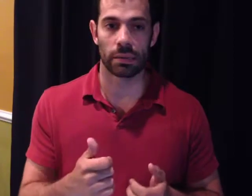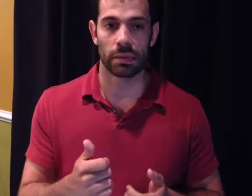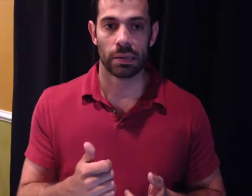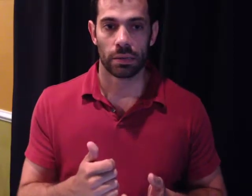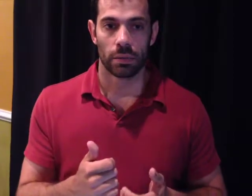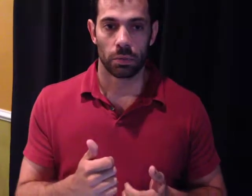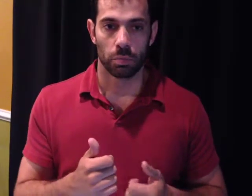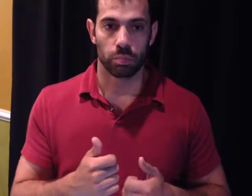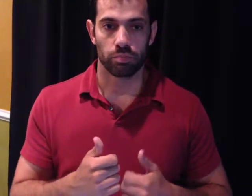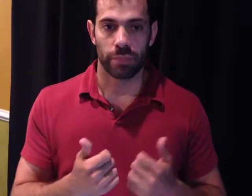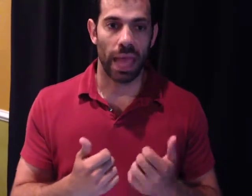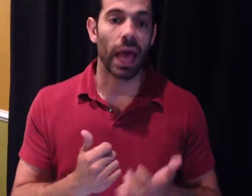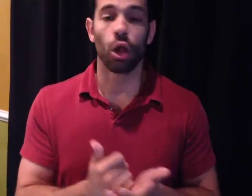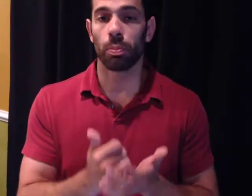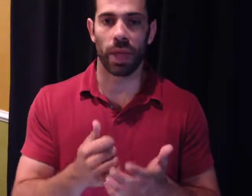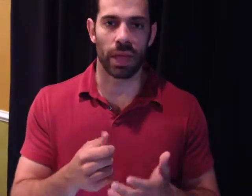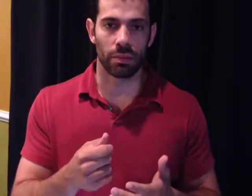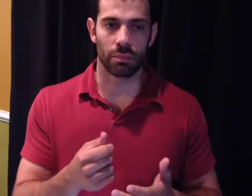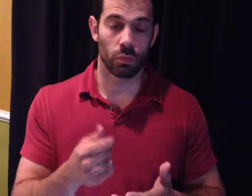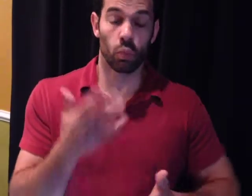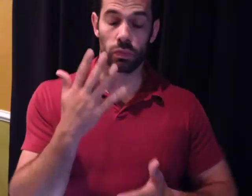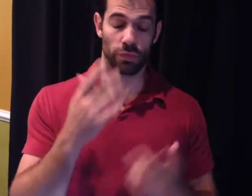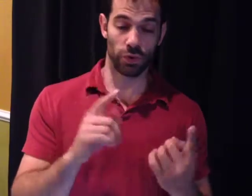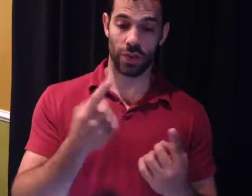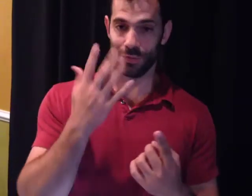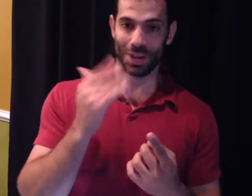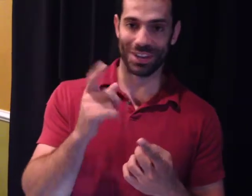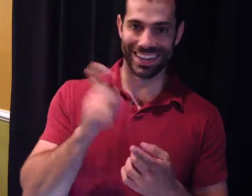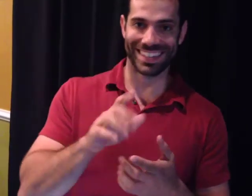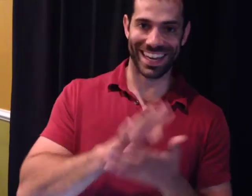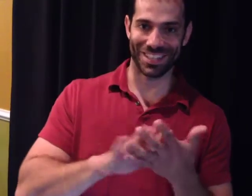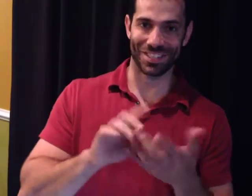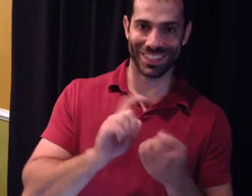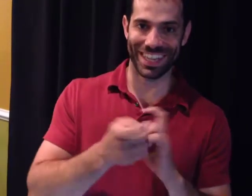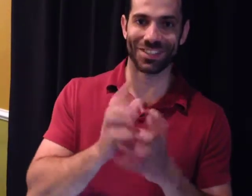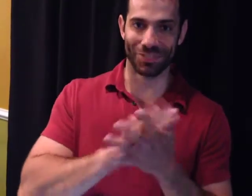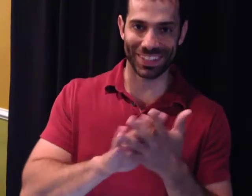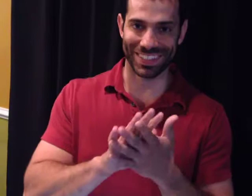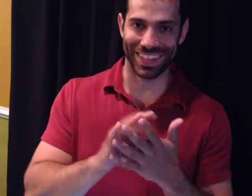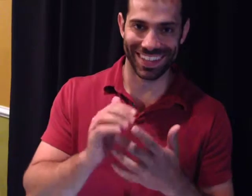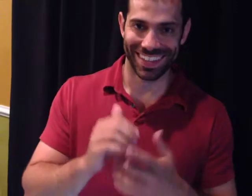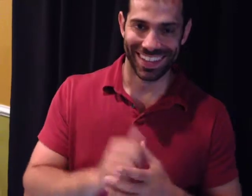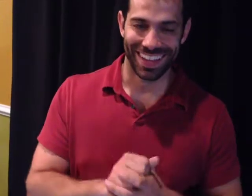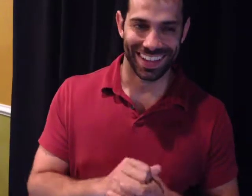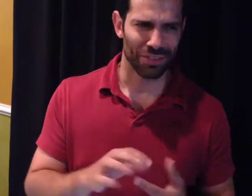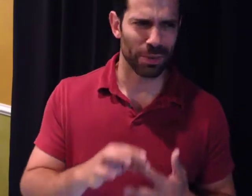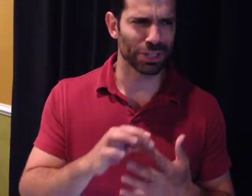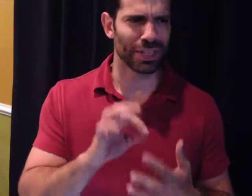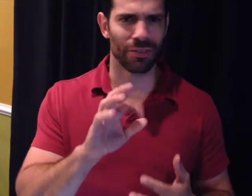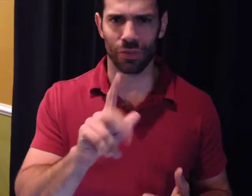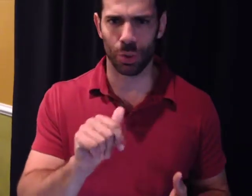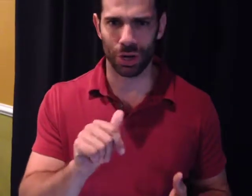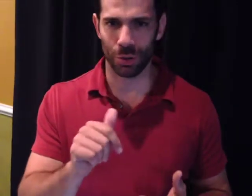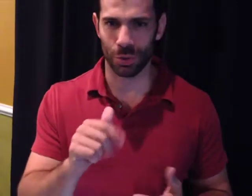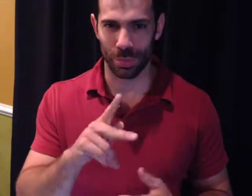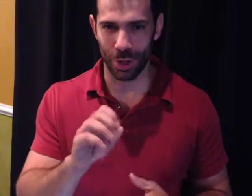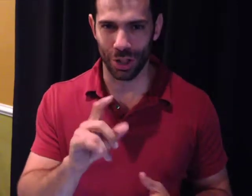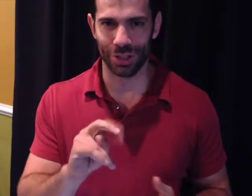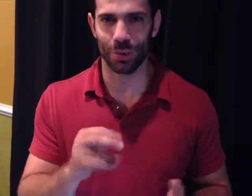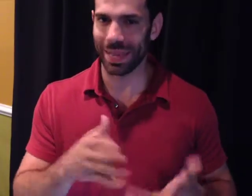help. First off, why you need to change your filter, especially in Florida with DePaul in the way